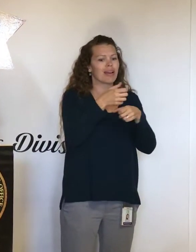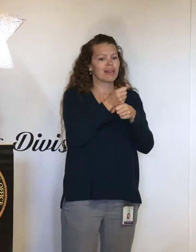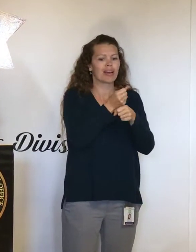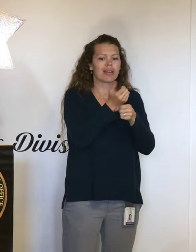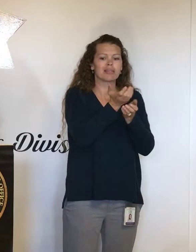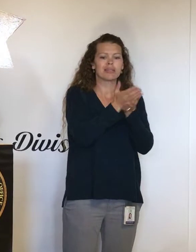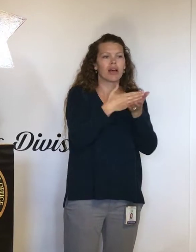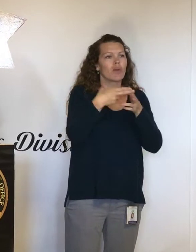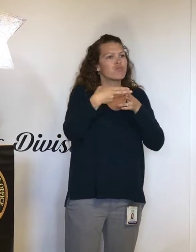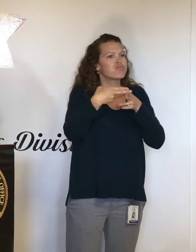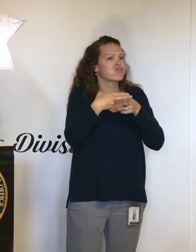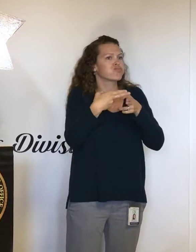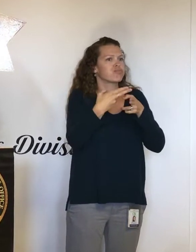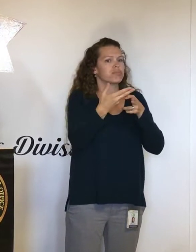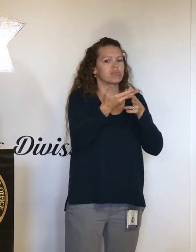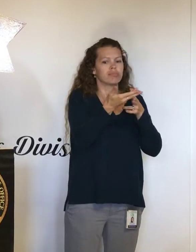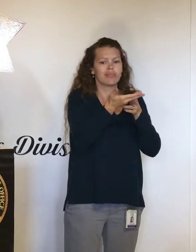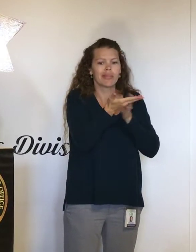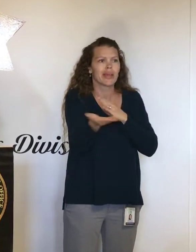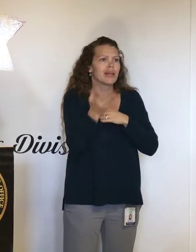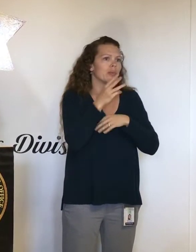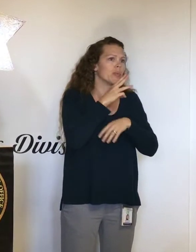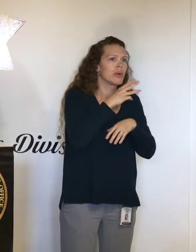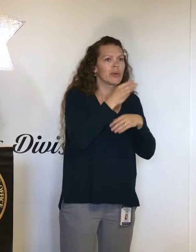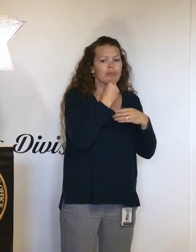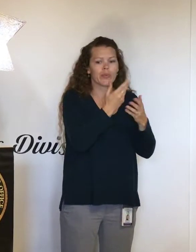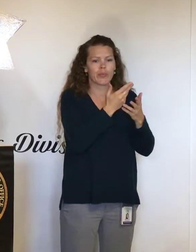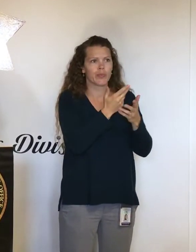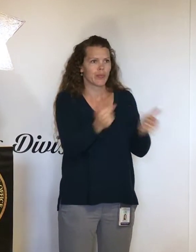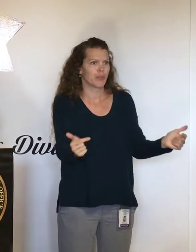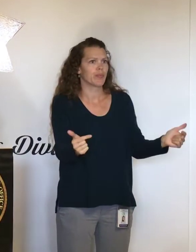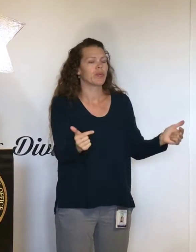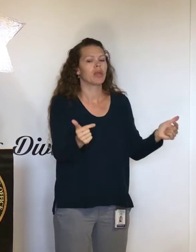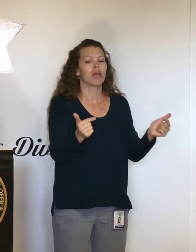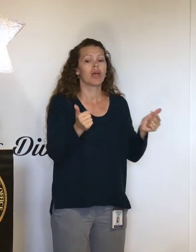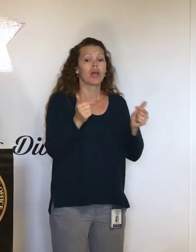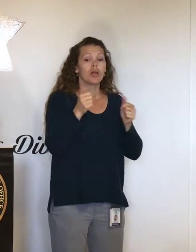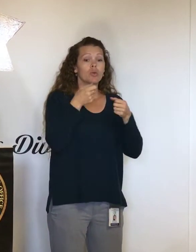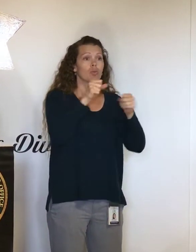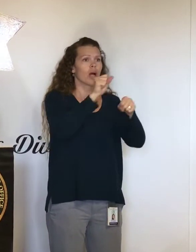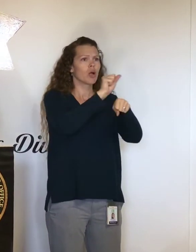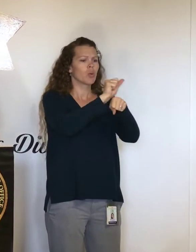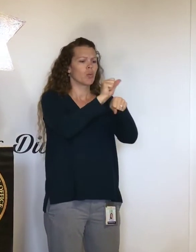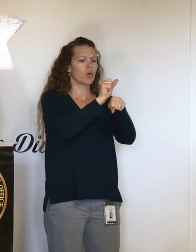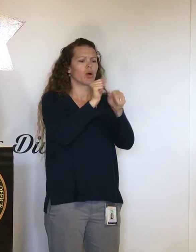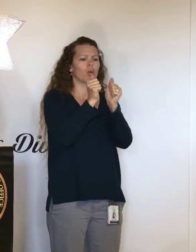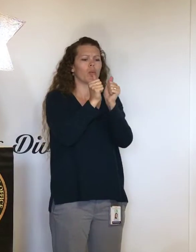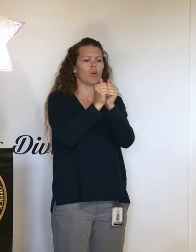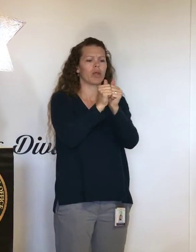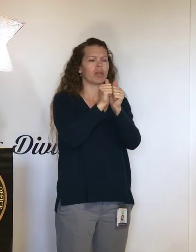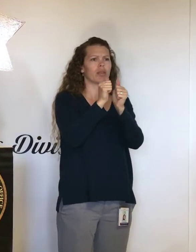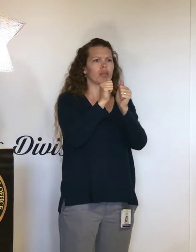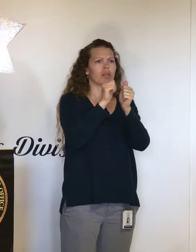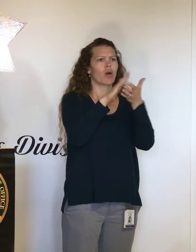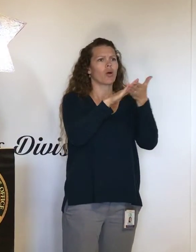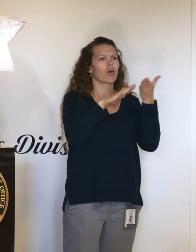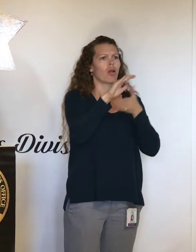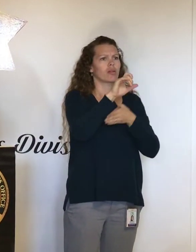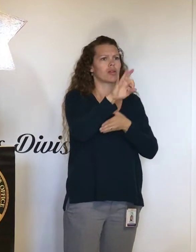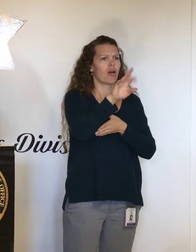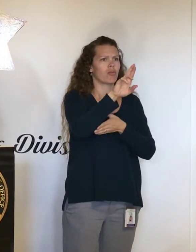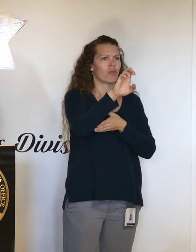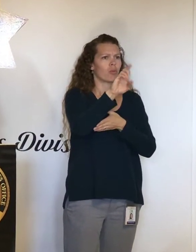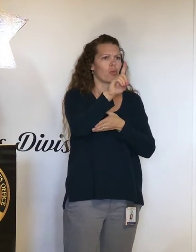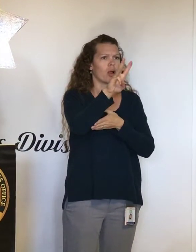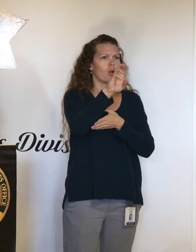would all stop. And I understand that they're trying to work on something at Caldyn Redwoods and Humble Bay Fire also is working on a place